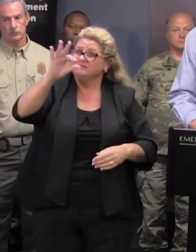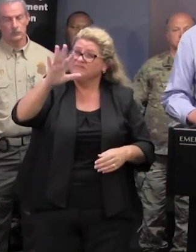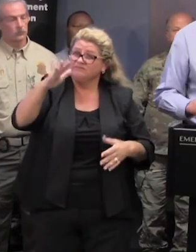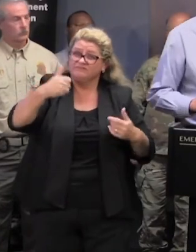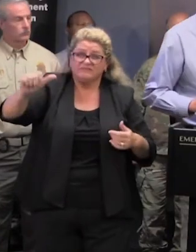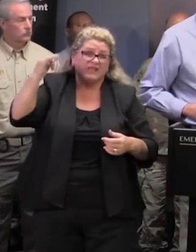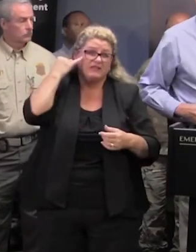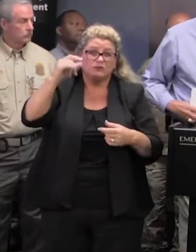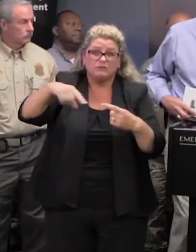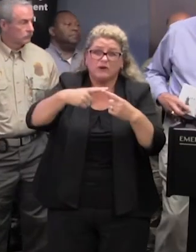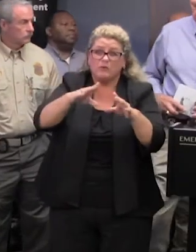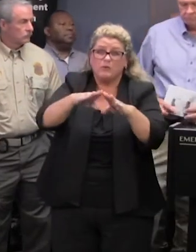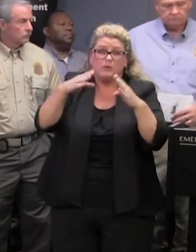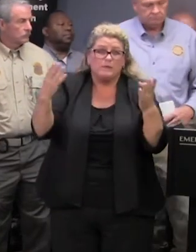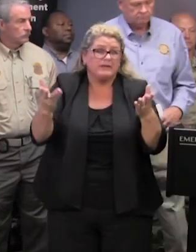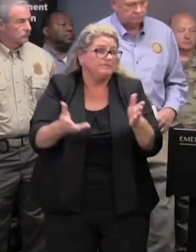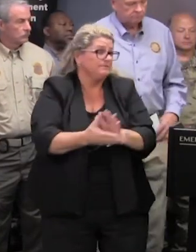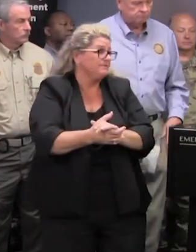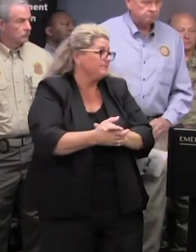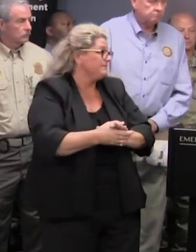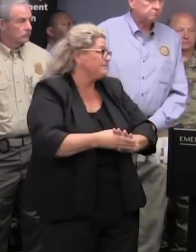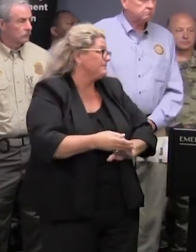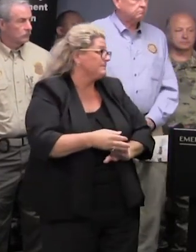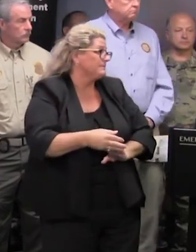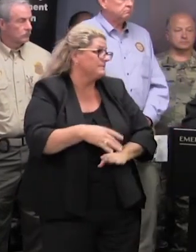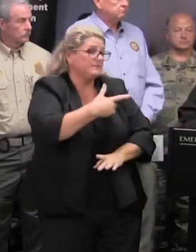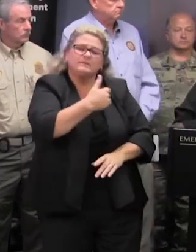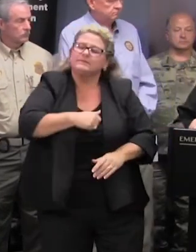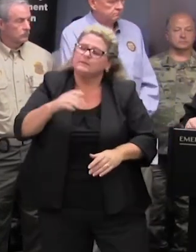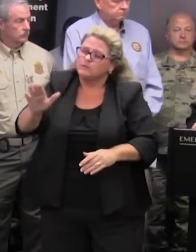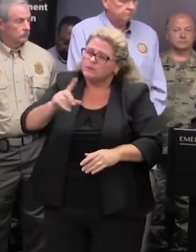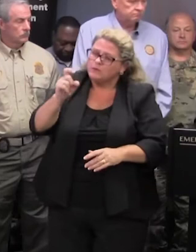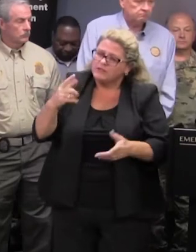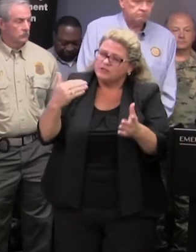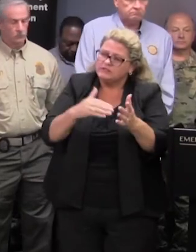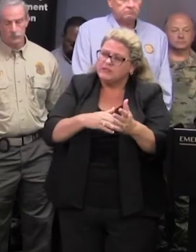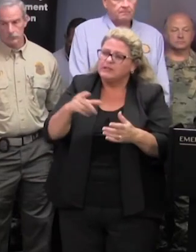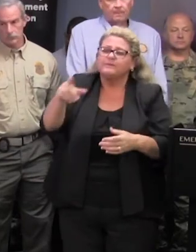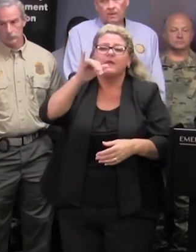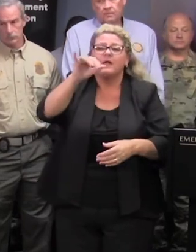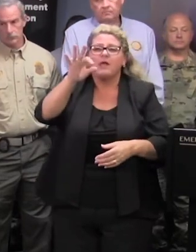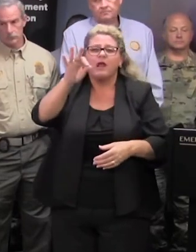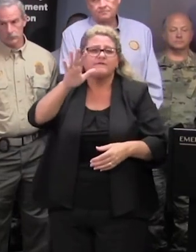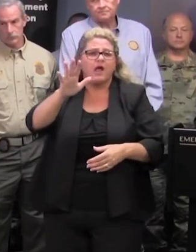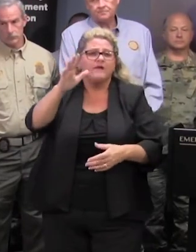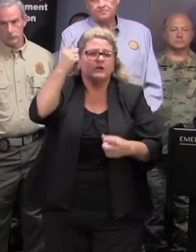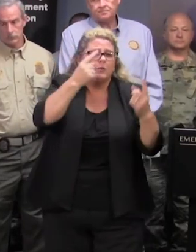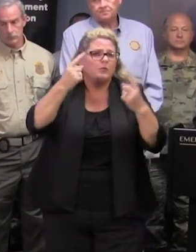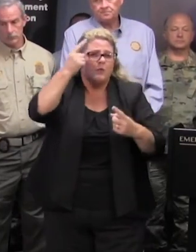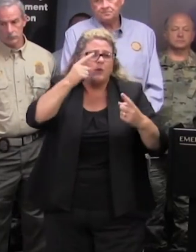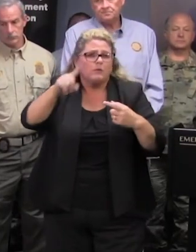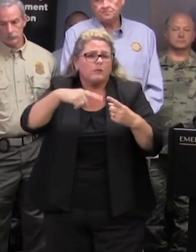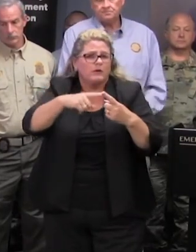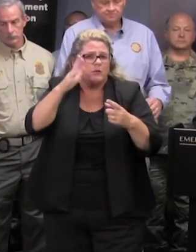miss hall i'm sorry what was the question with regards to i-95 i was wondering if there's any